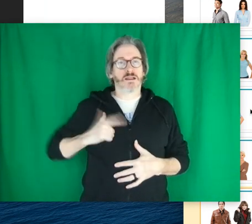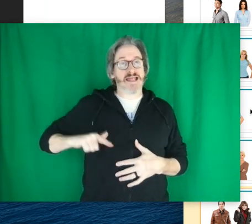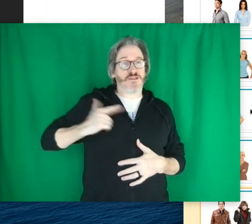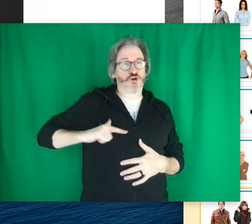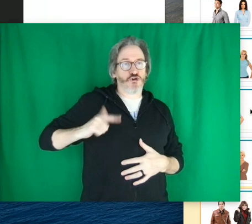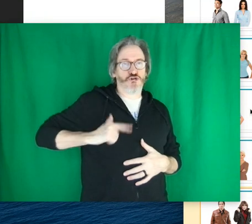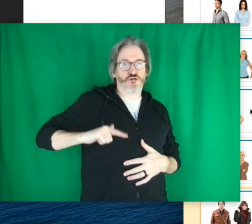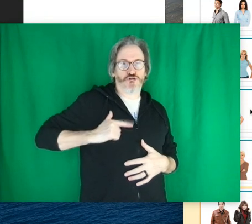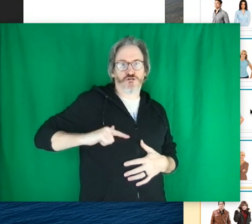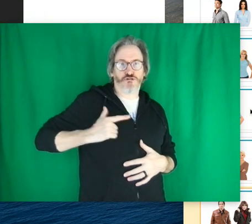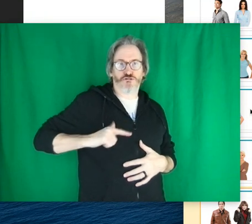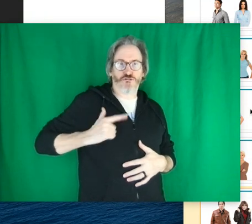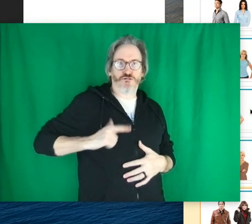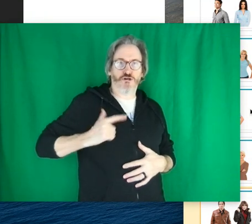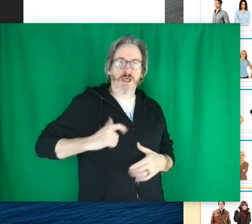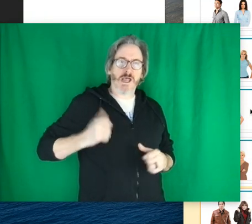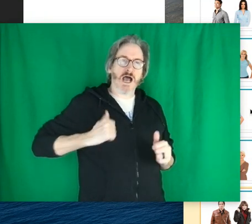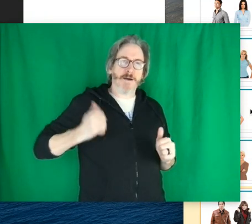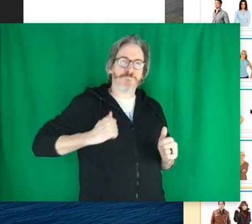Leather.